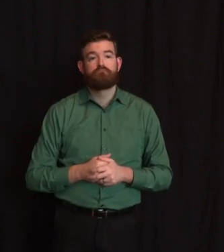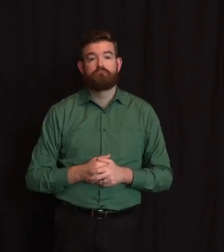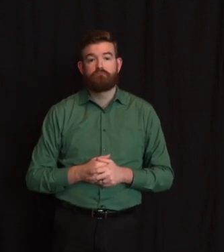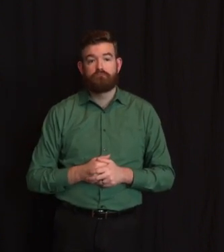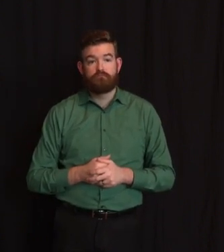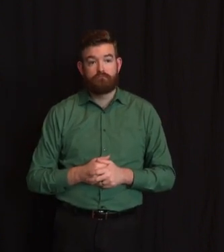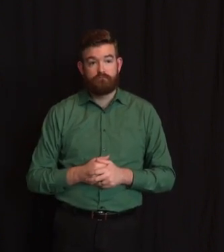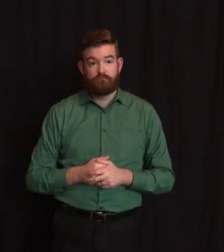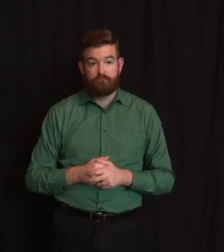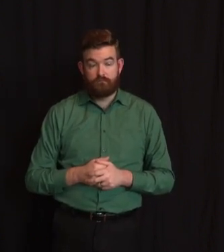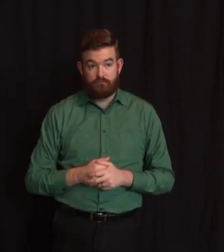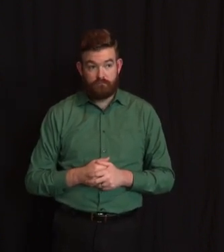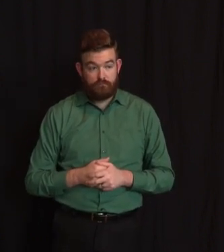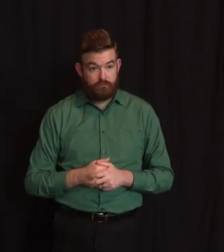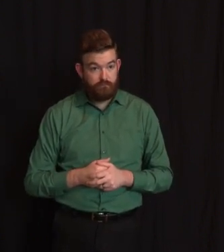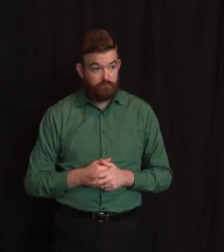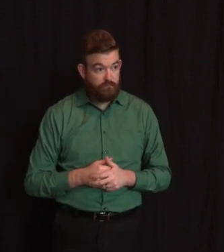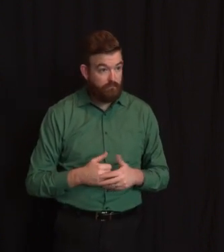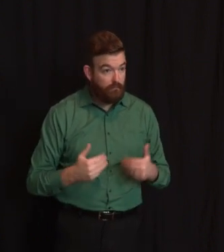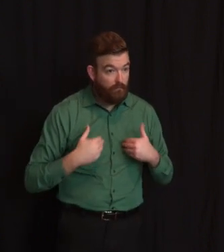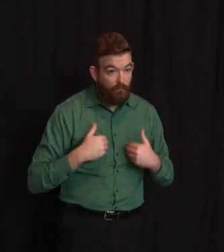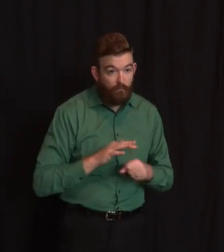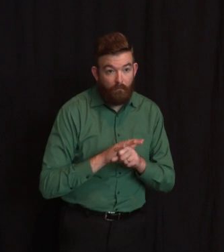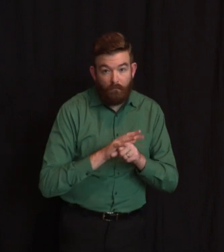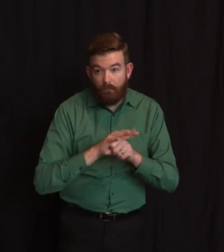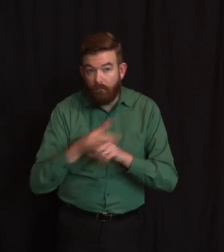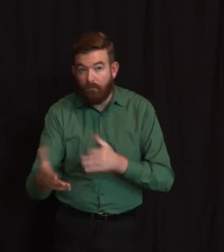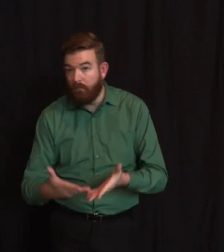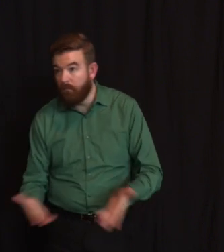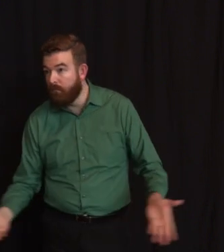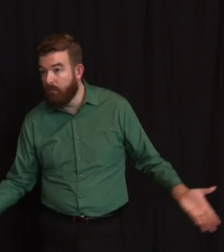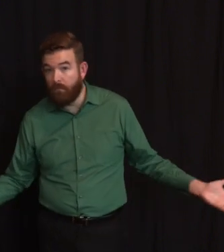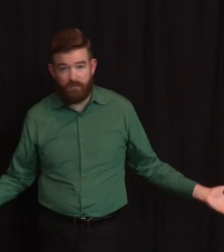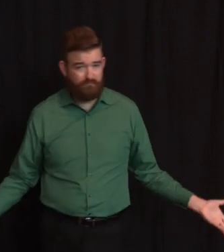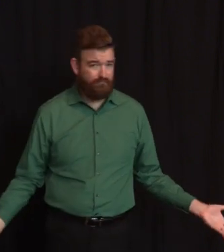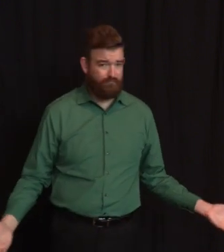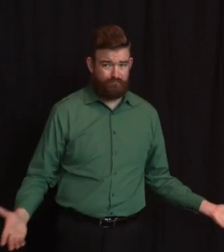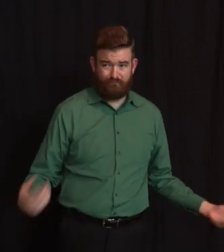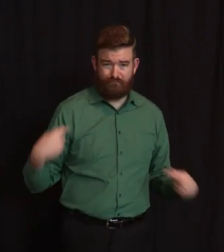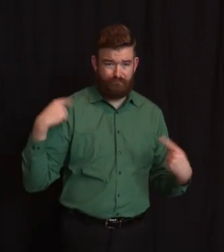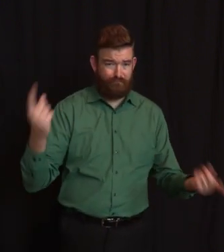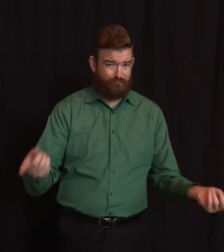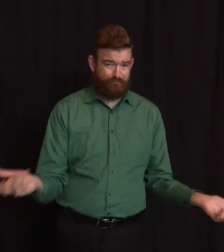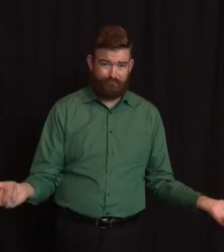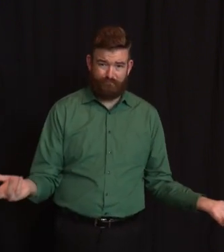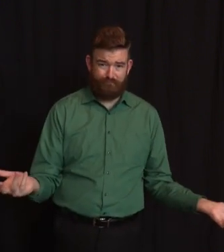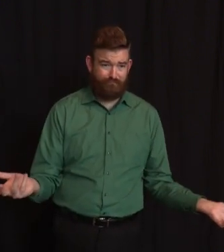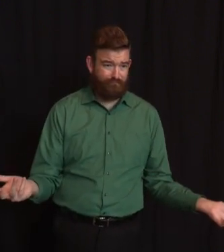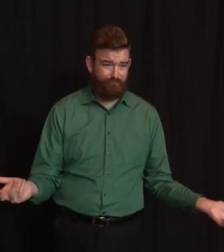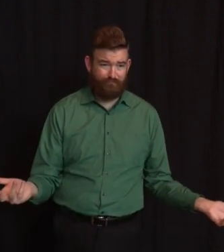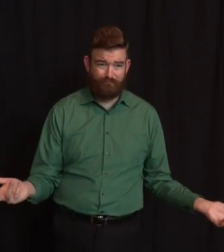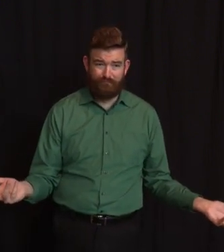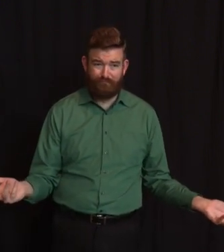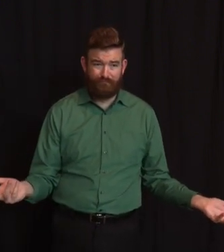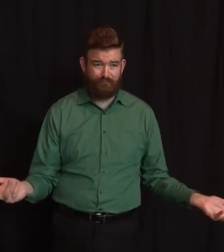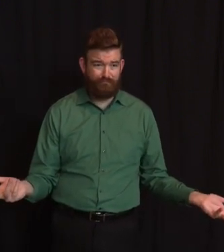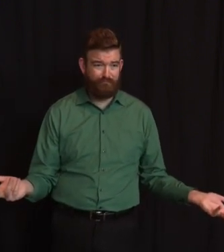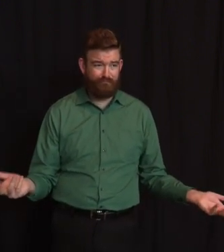we would remotely need to do a universal regime. And we're going to need something that looks a whole lot more like that